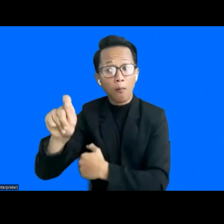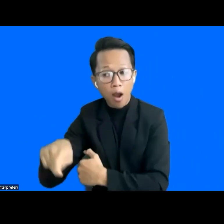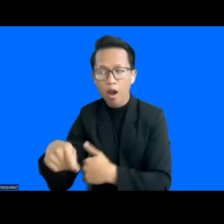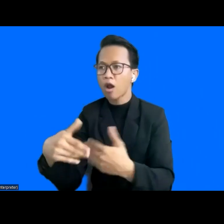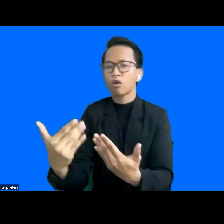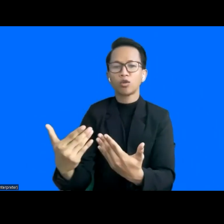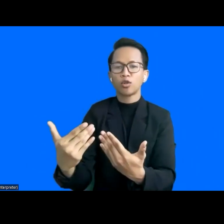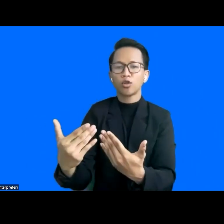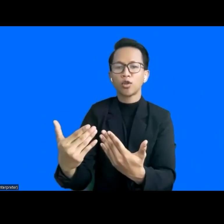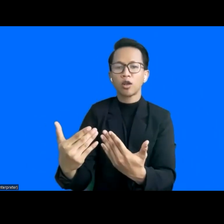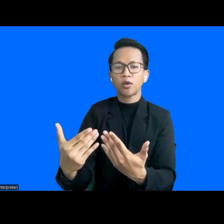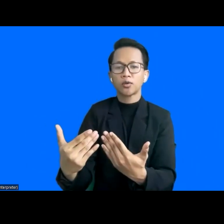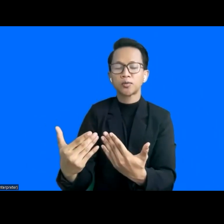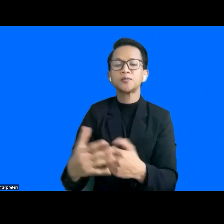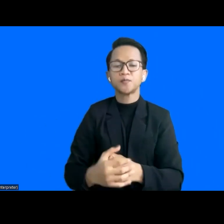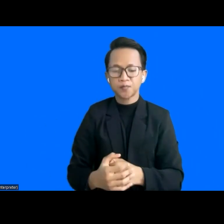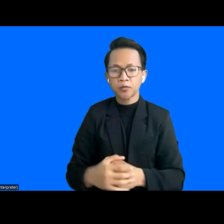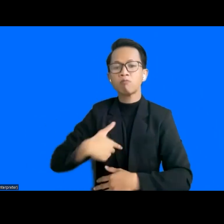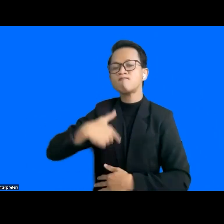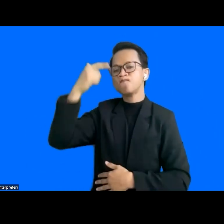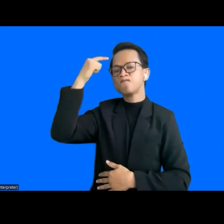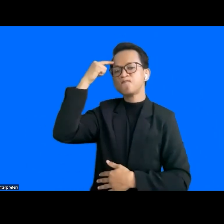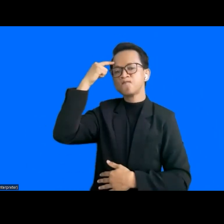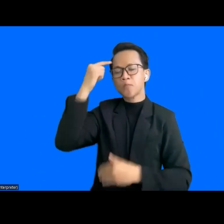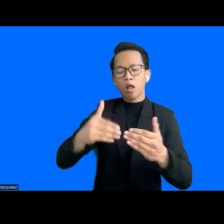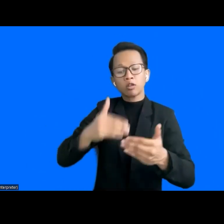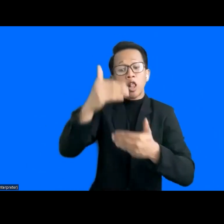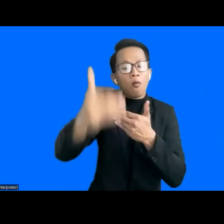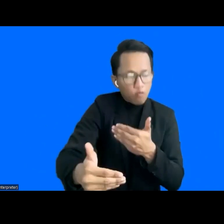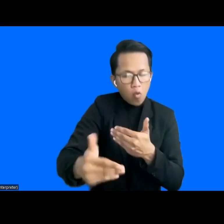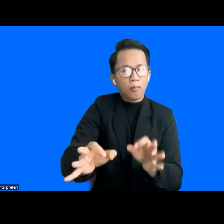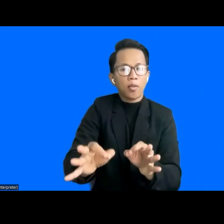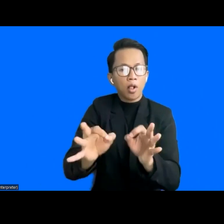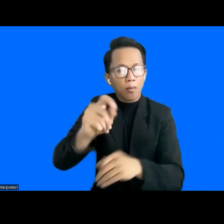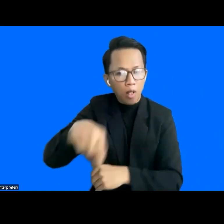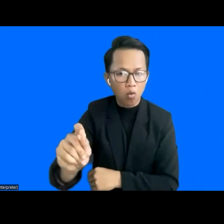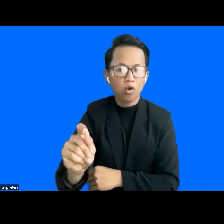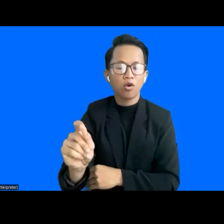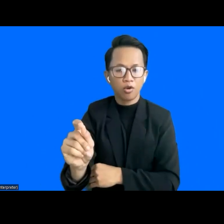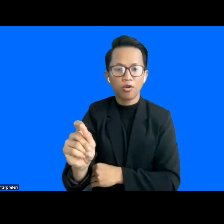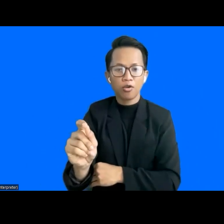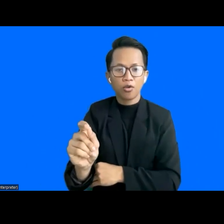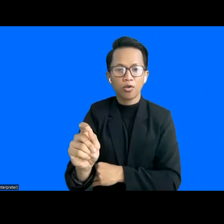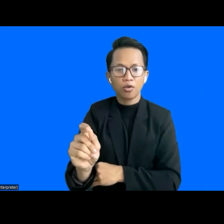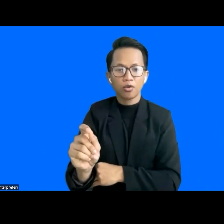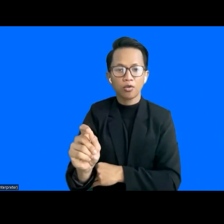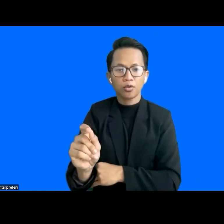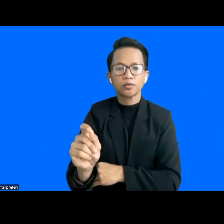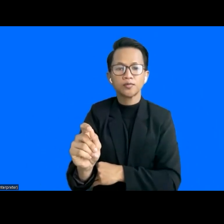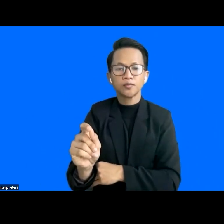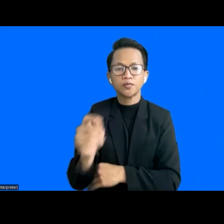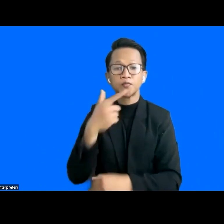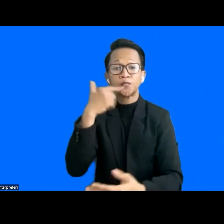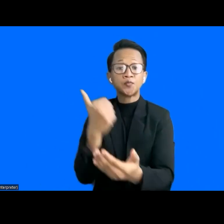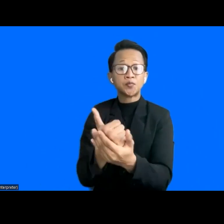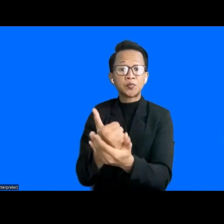even if it's a simple step, I think it's the correct step forward. I think the other point that I want to add here